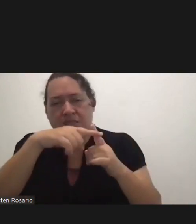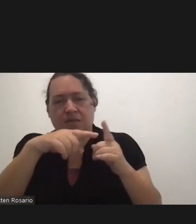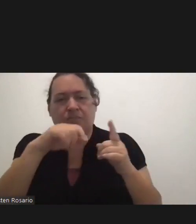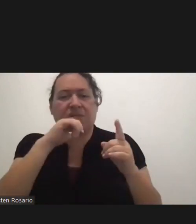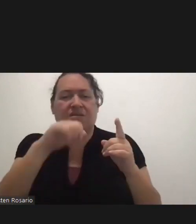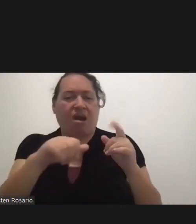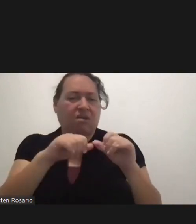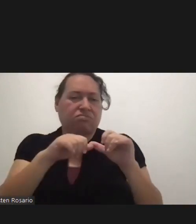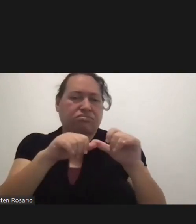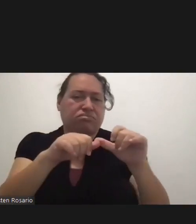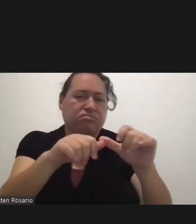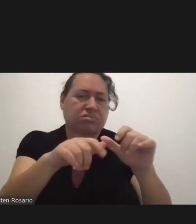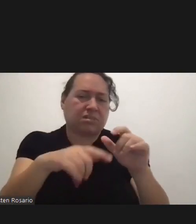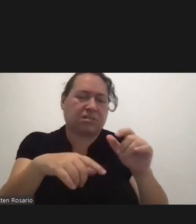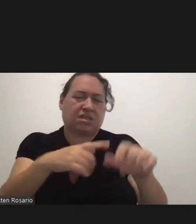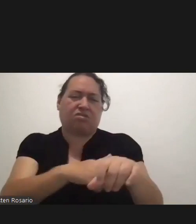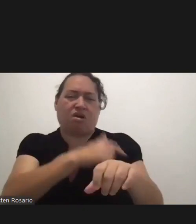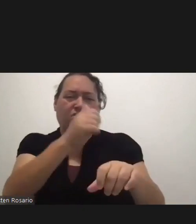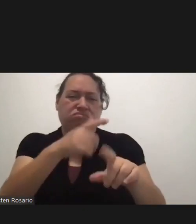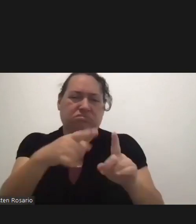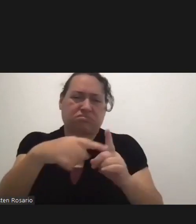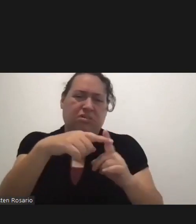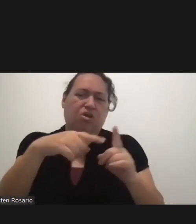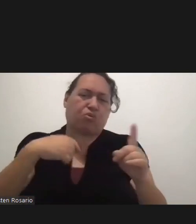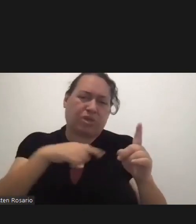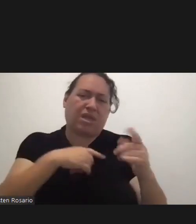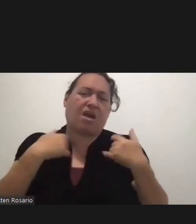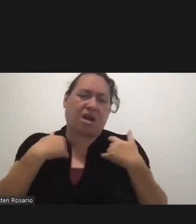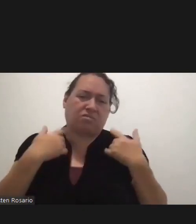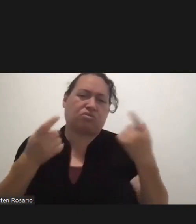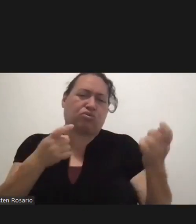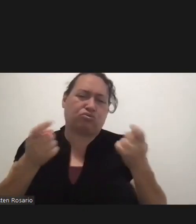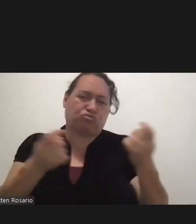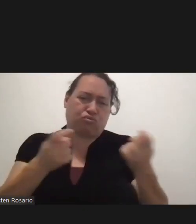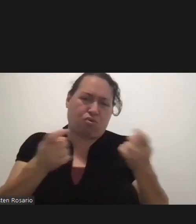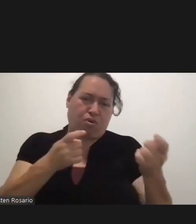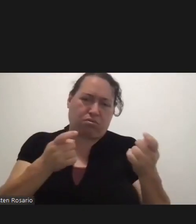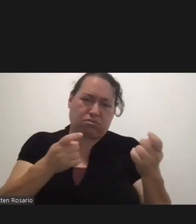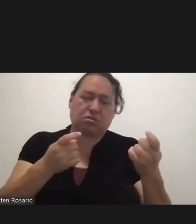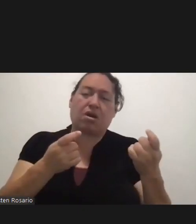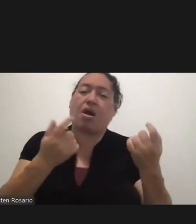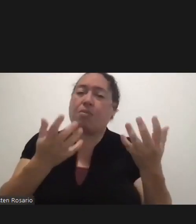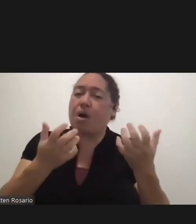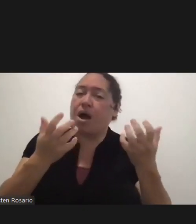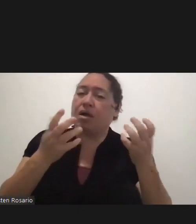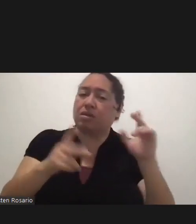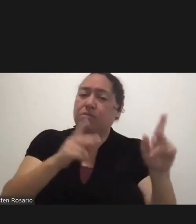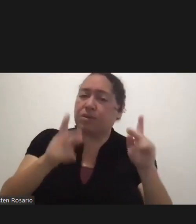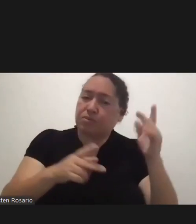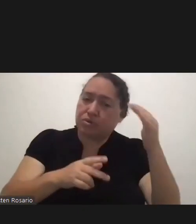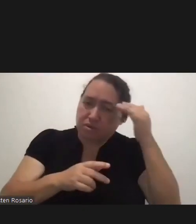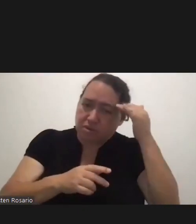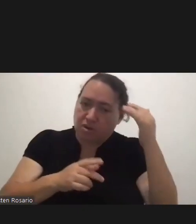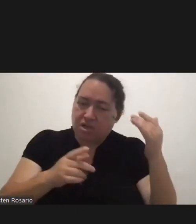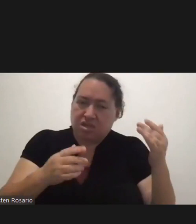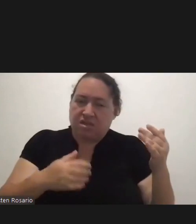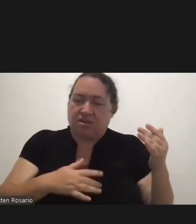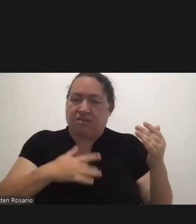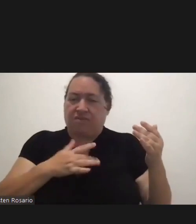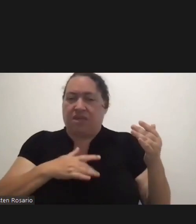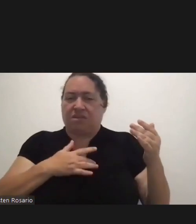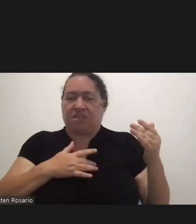we had under control. So I just want the people to know, I know it is anxiety producing